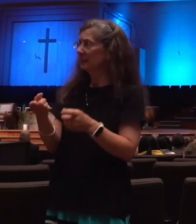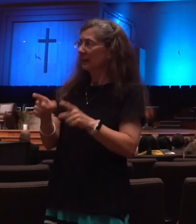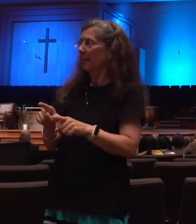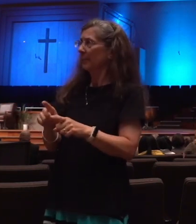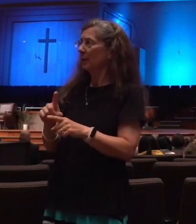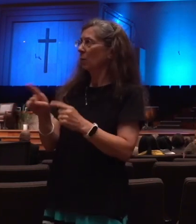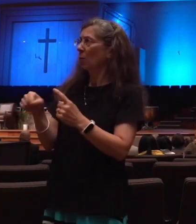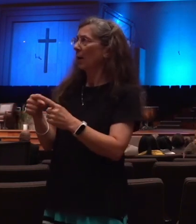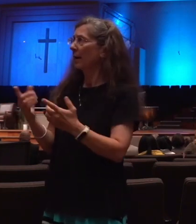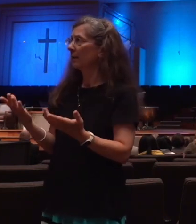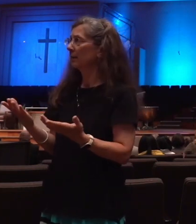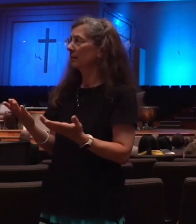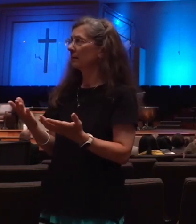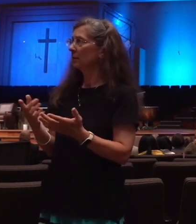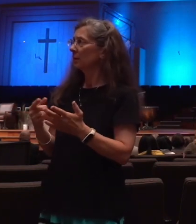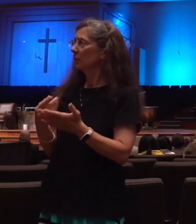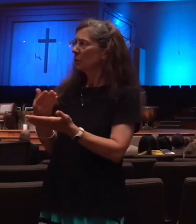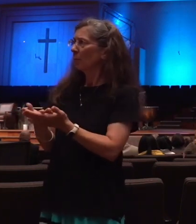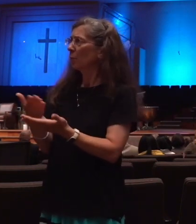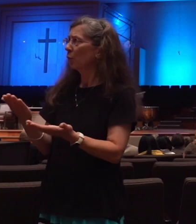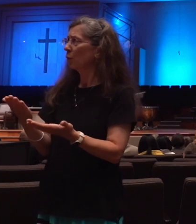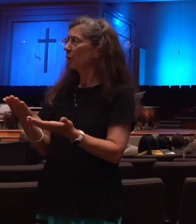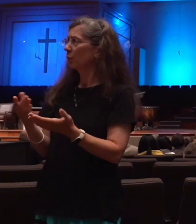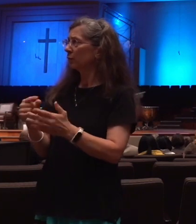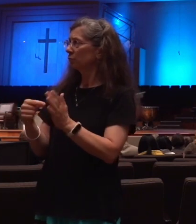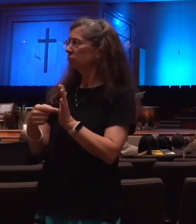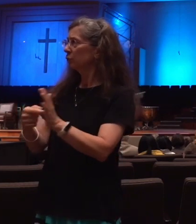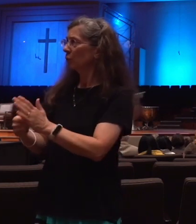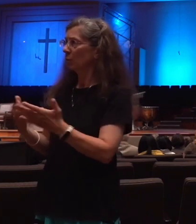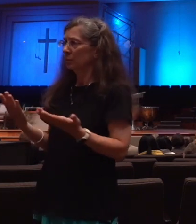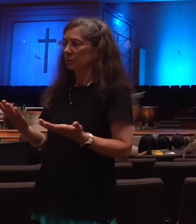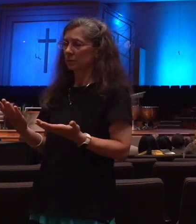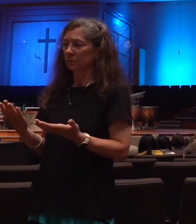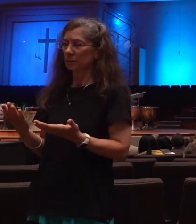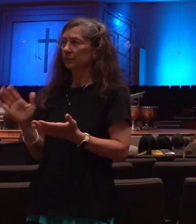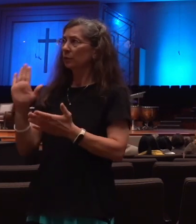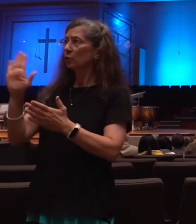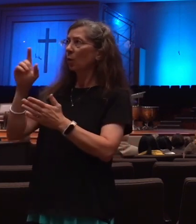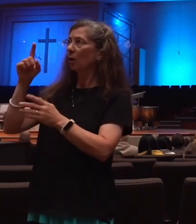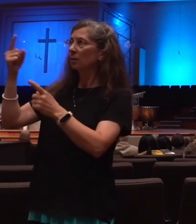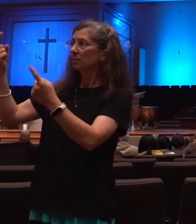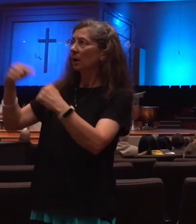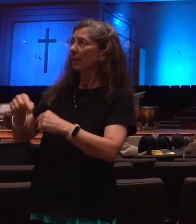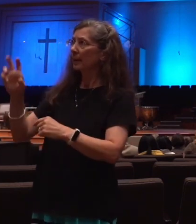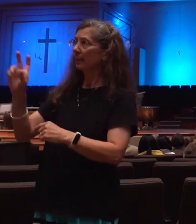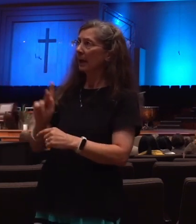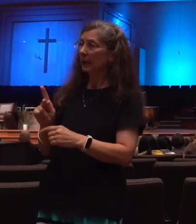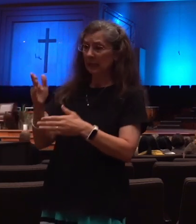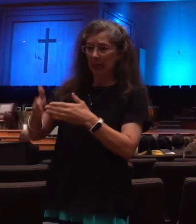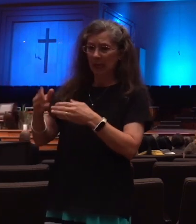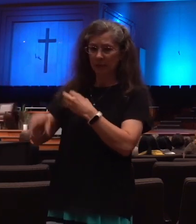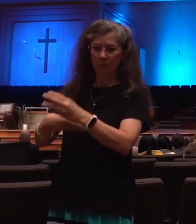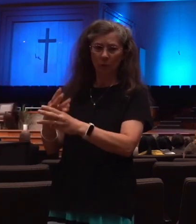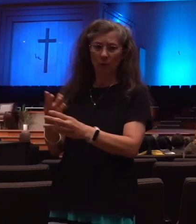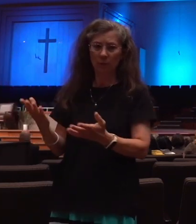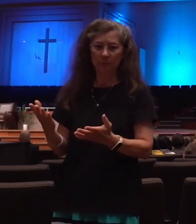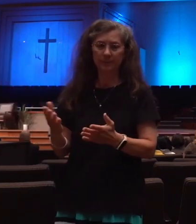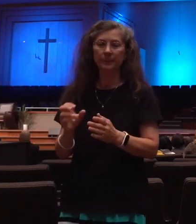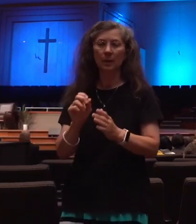And what shall be the signs of thy coming? And of the end of the world? Let's pray. Father, we do